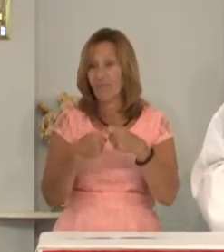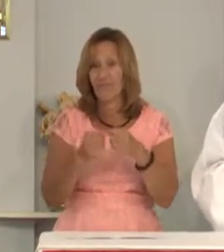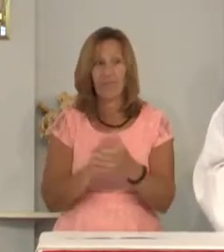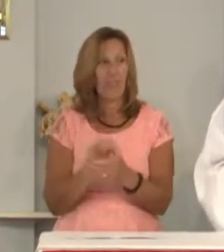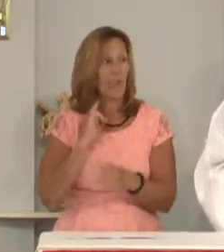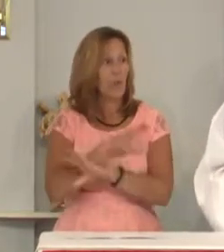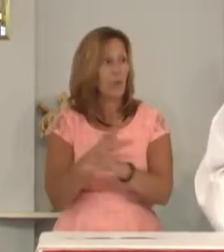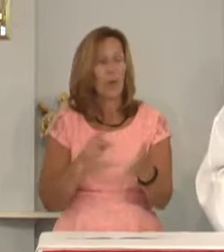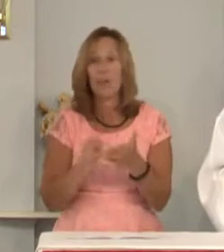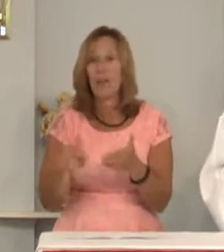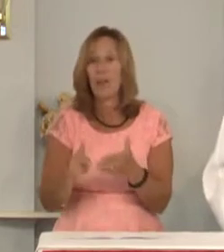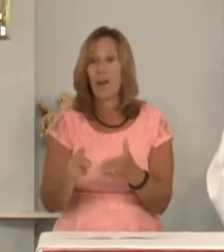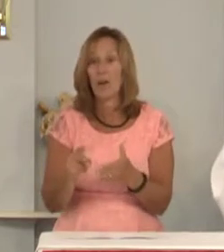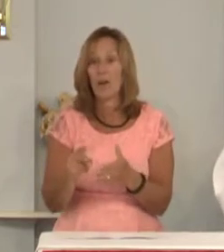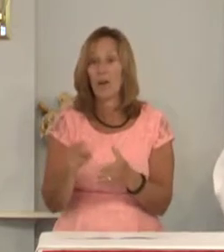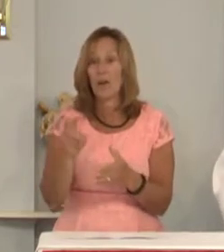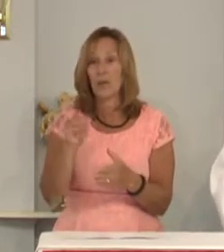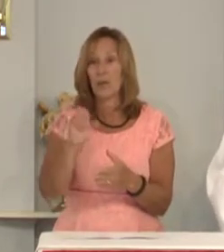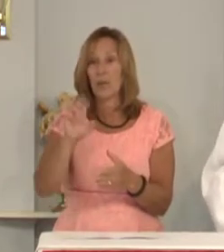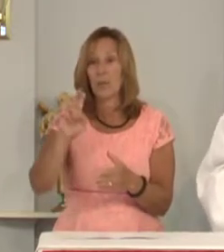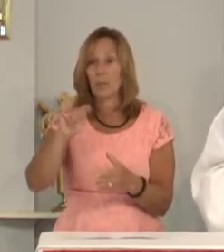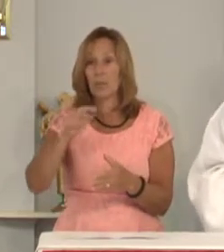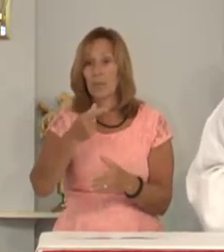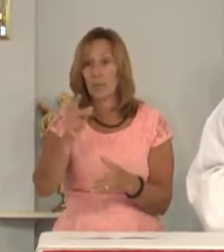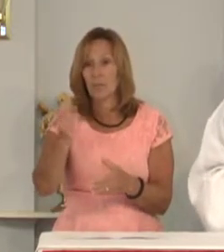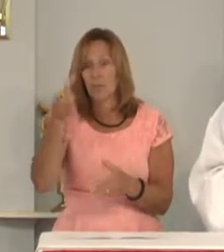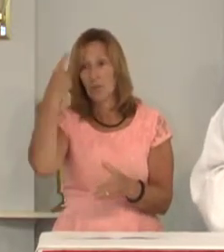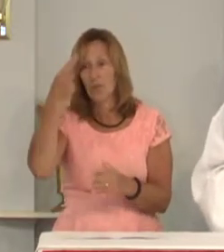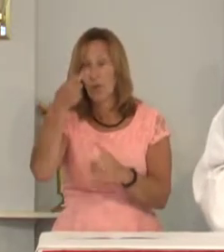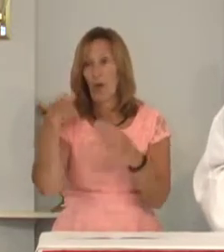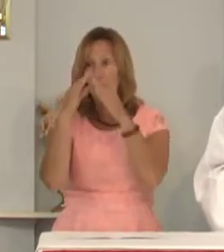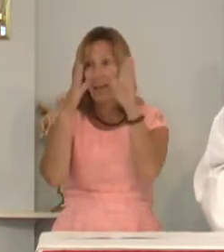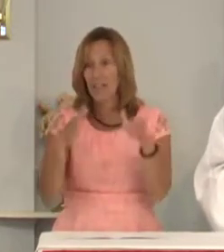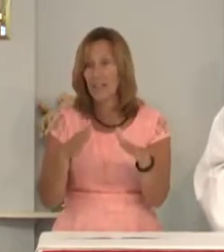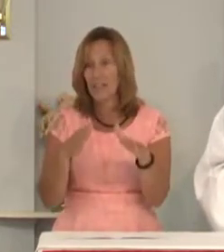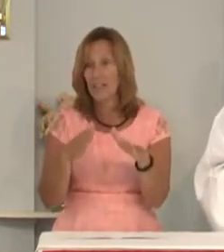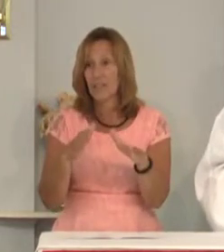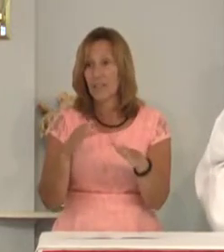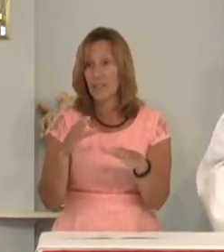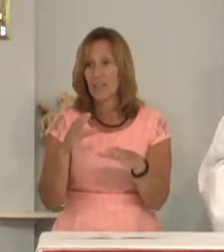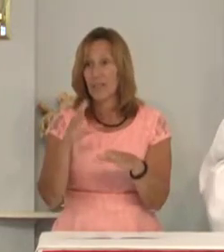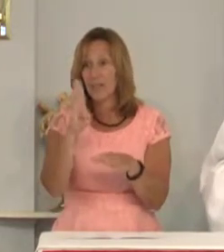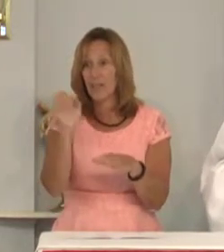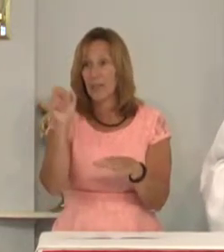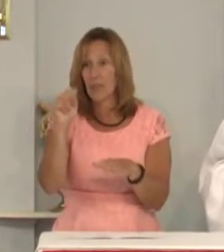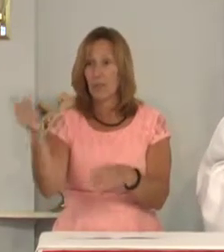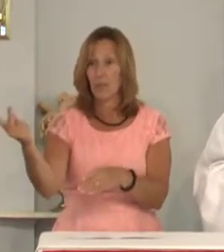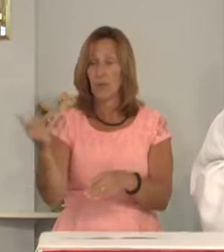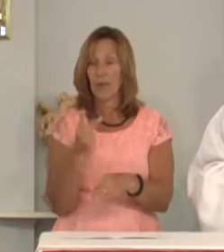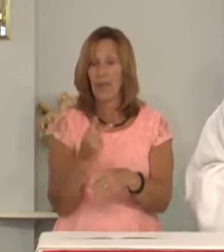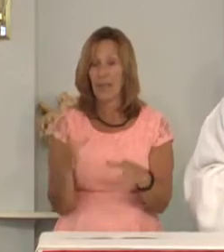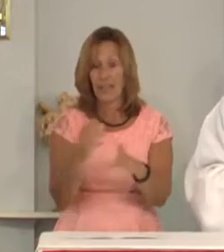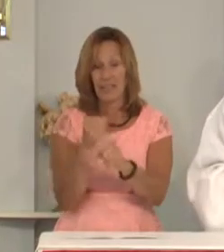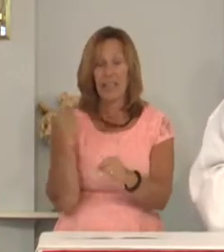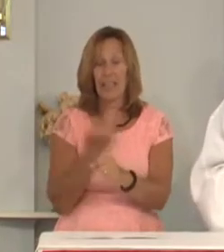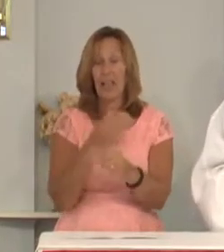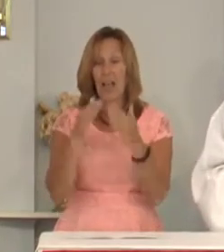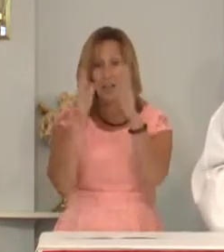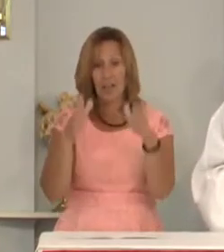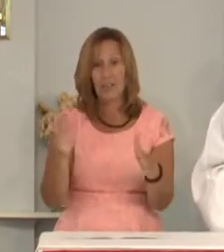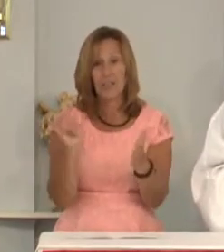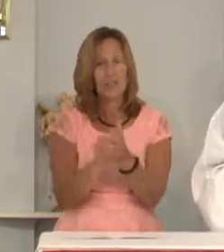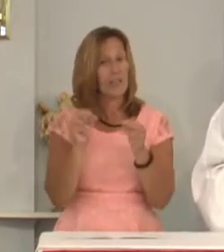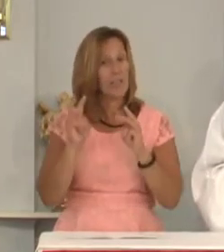If we don't pay our mortgage the bank will come and take the house. that's the way the law is.